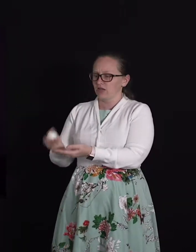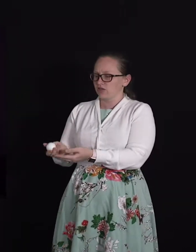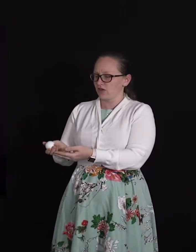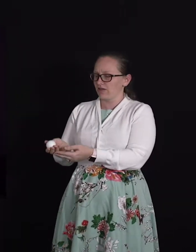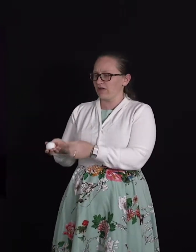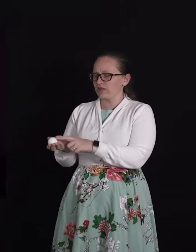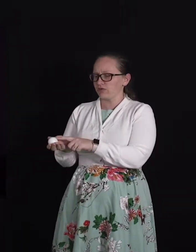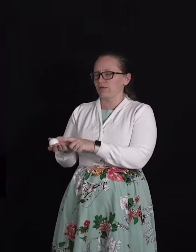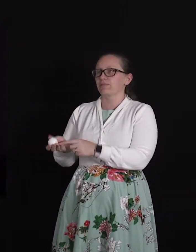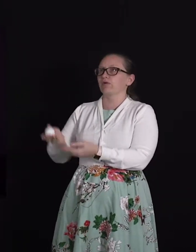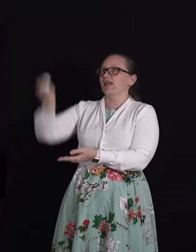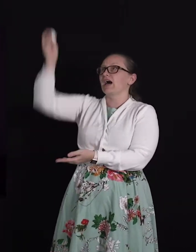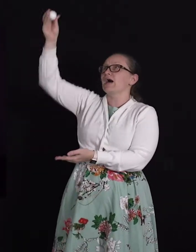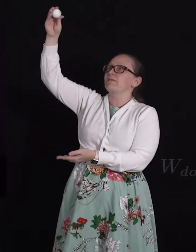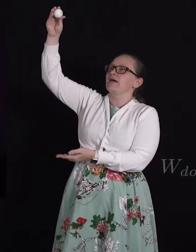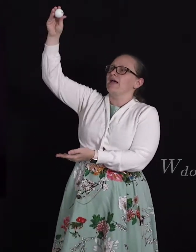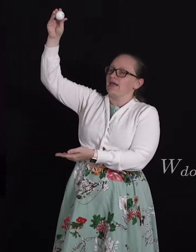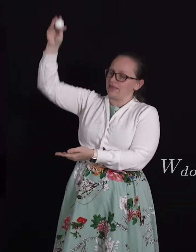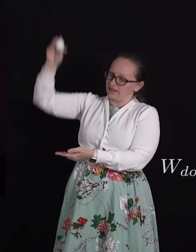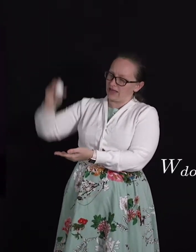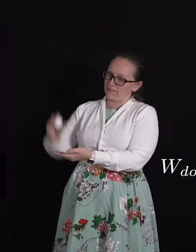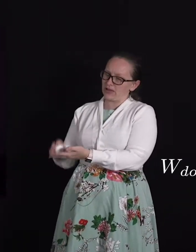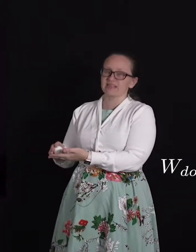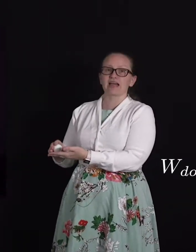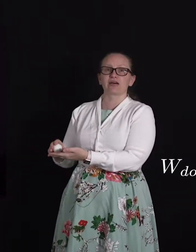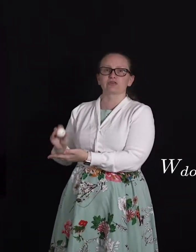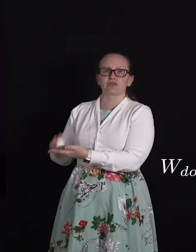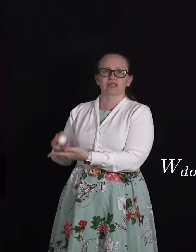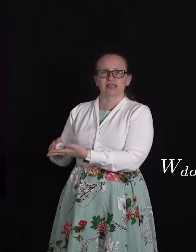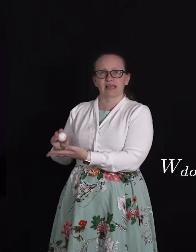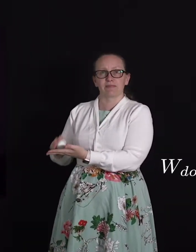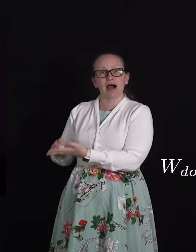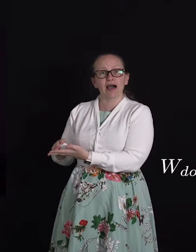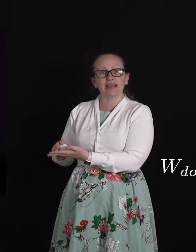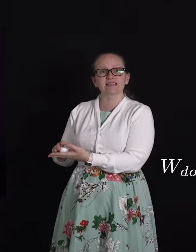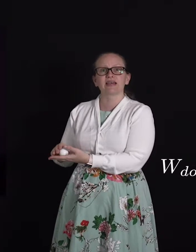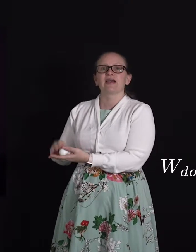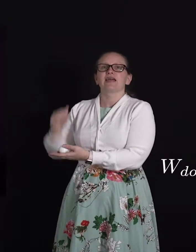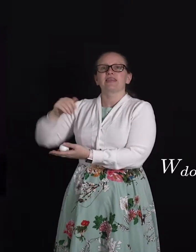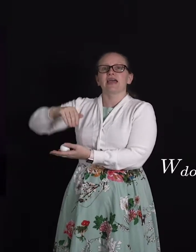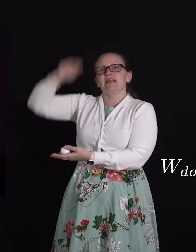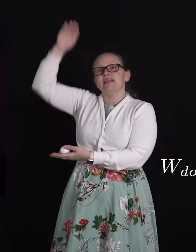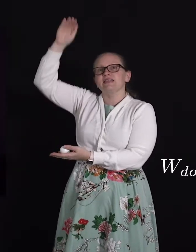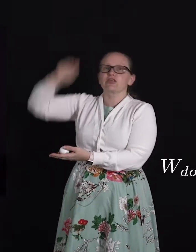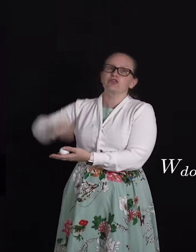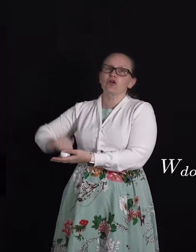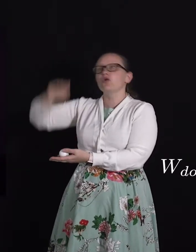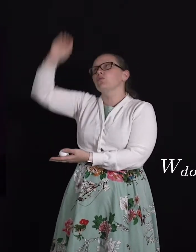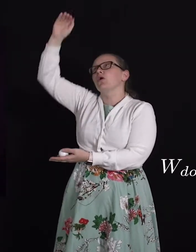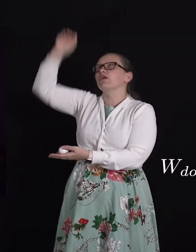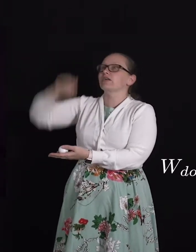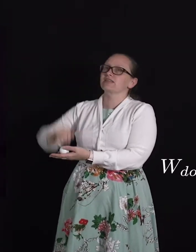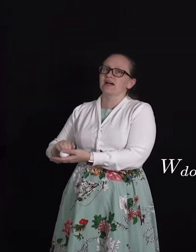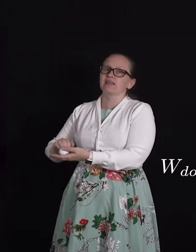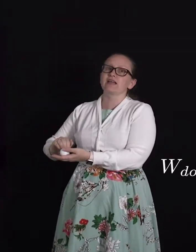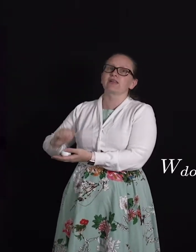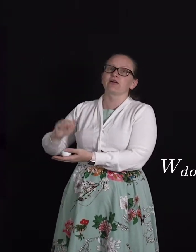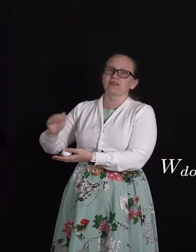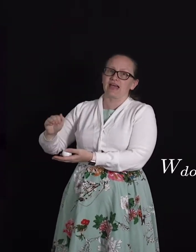So if I threw a ball up and then it came back down to the same height there is no work done along that